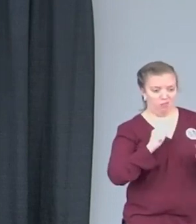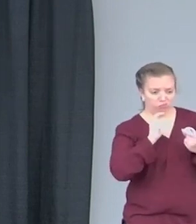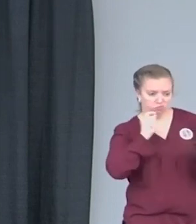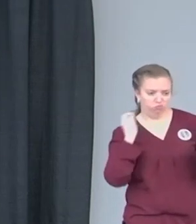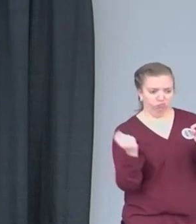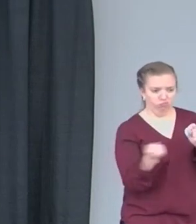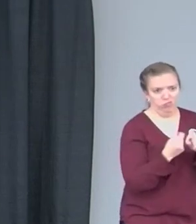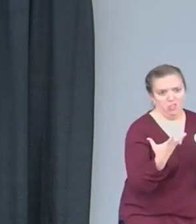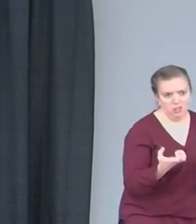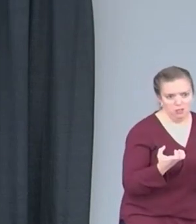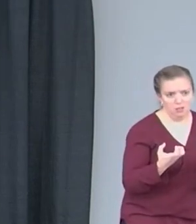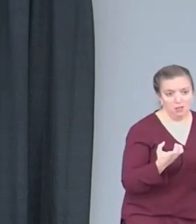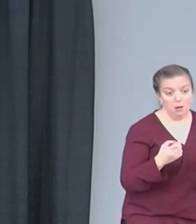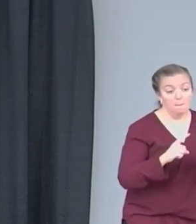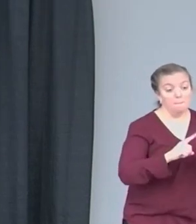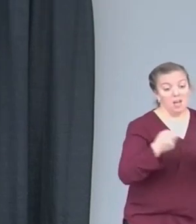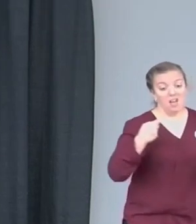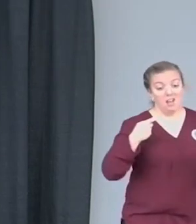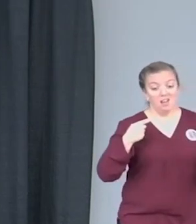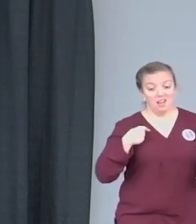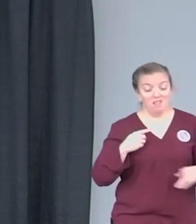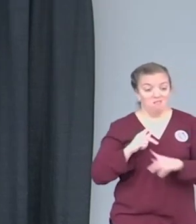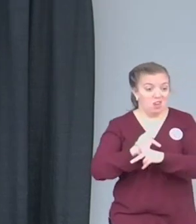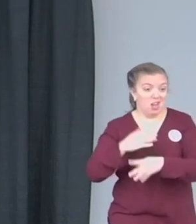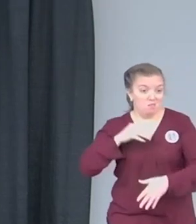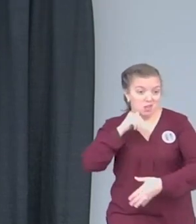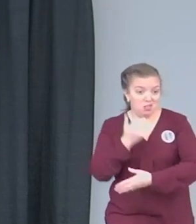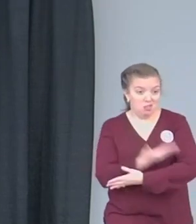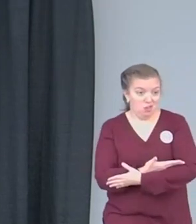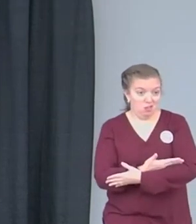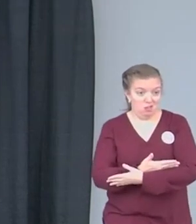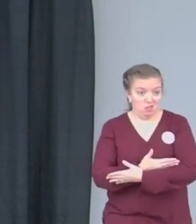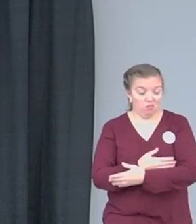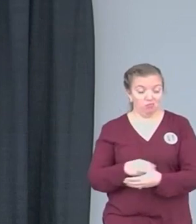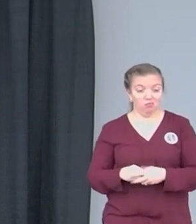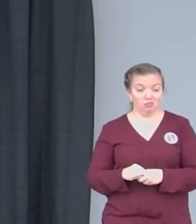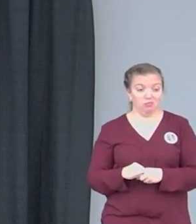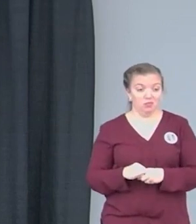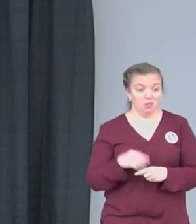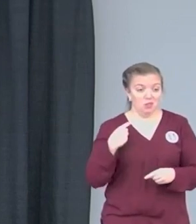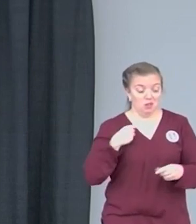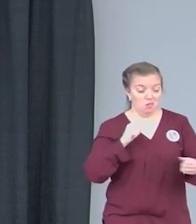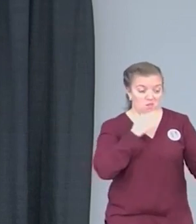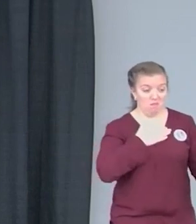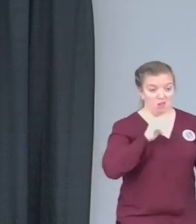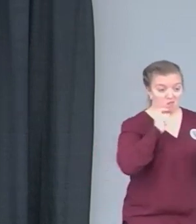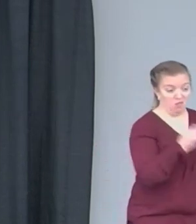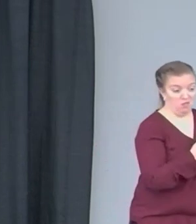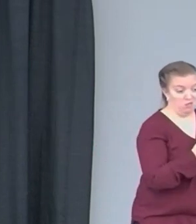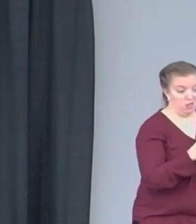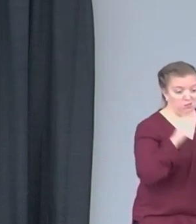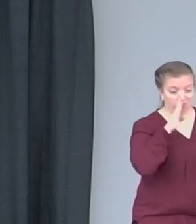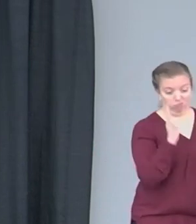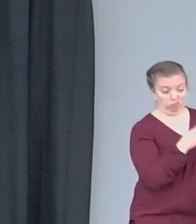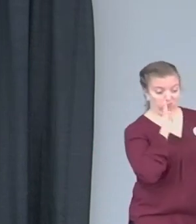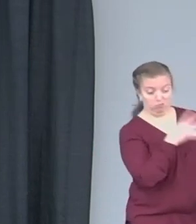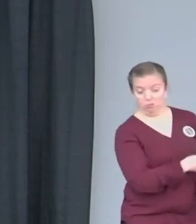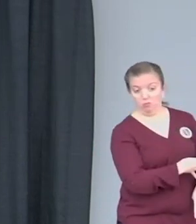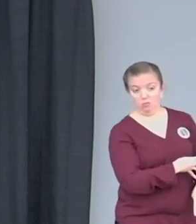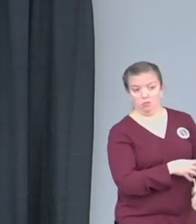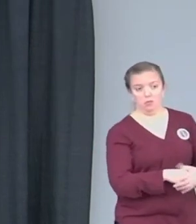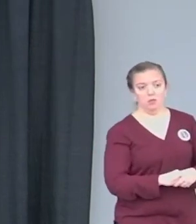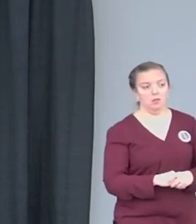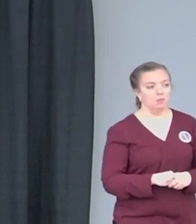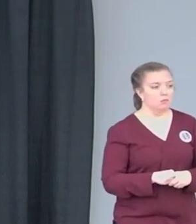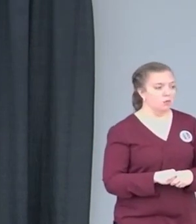and my daughter. So I had to put that on a back burner. Well, once I started to change, and of course, I went through a